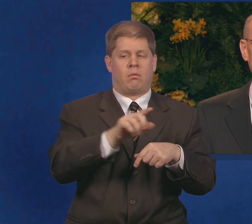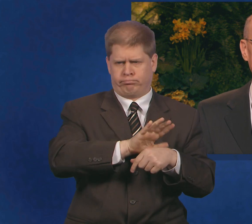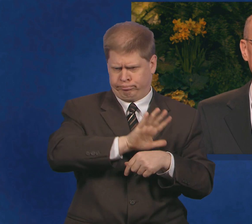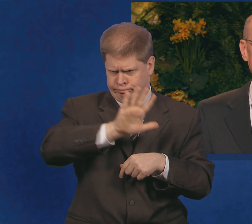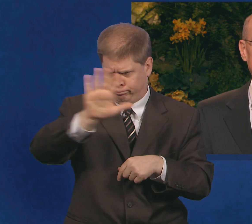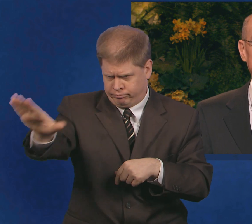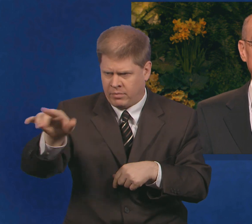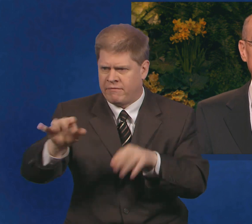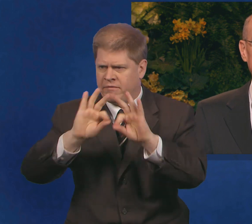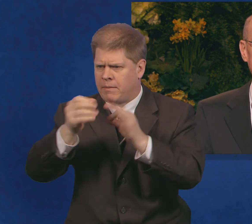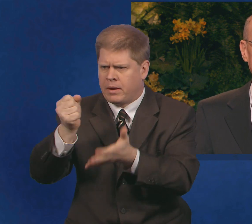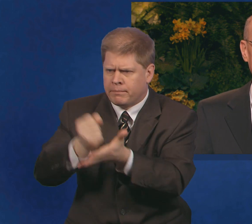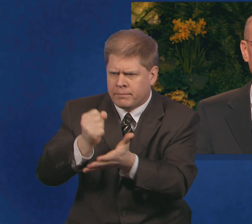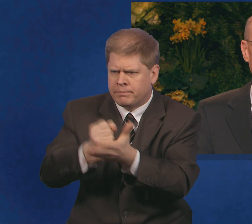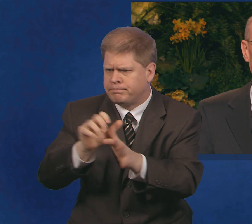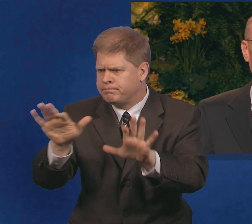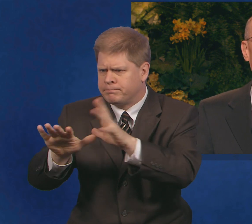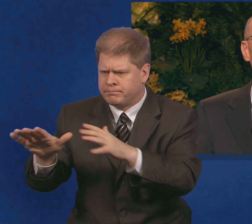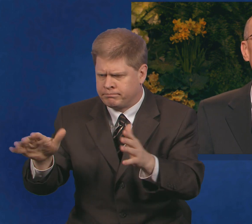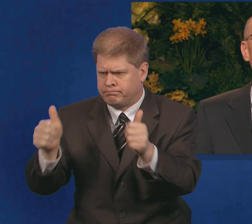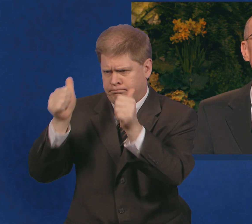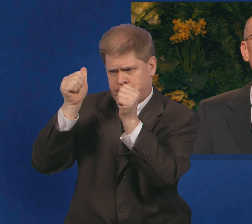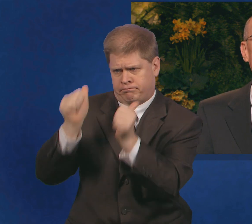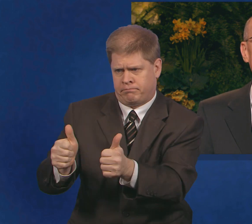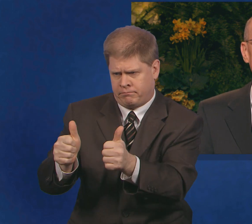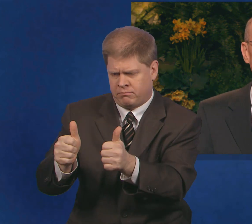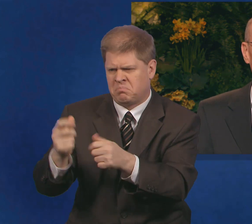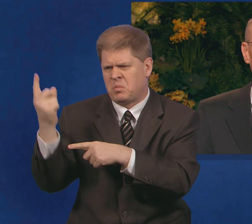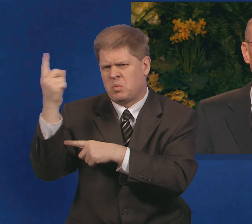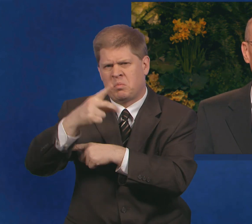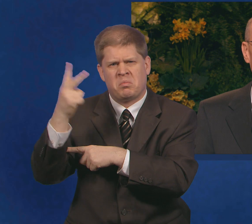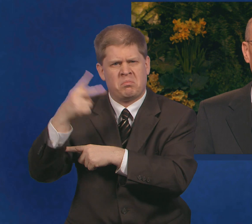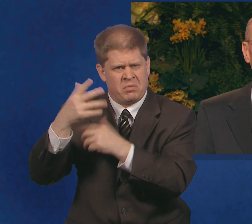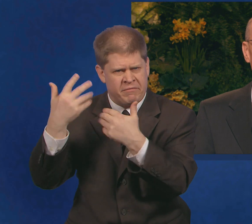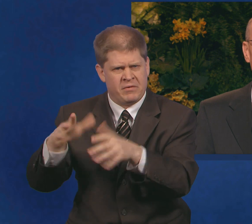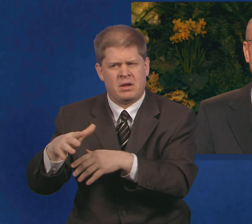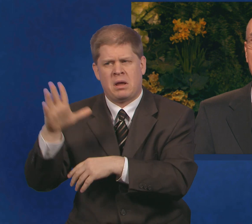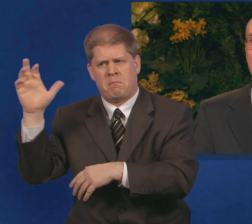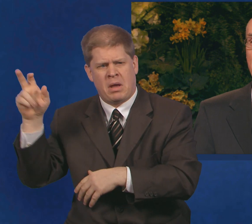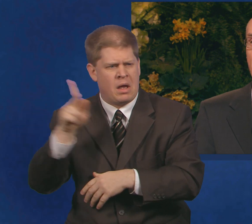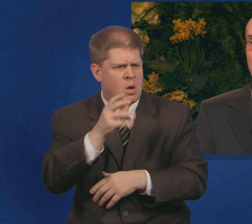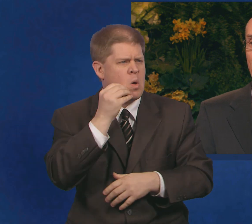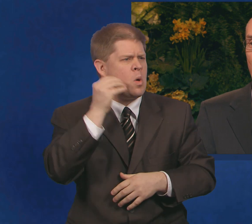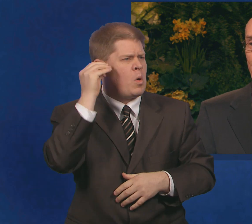family in need. After a few days, they went to check on their home.